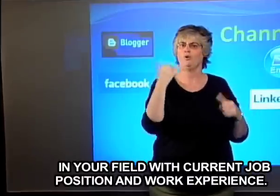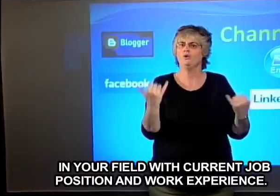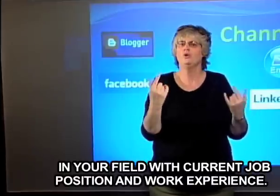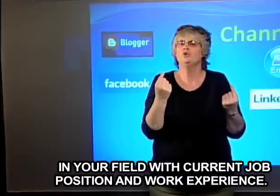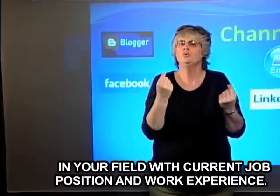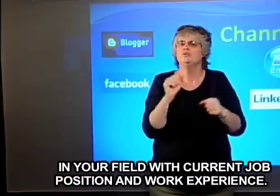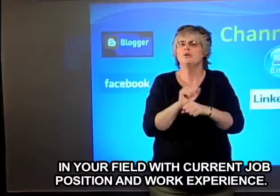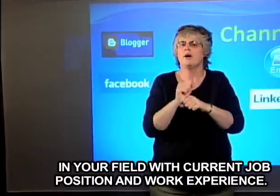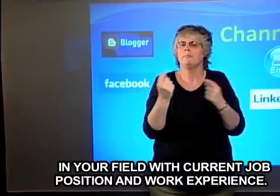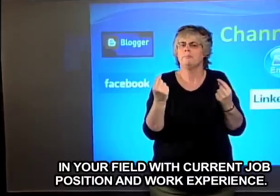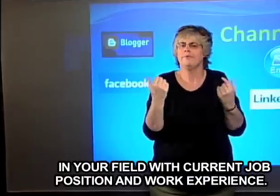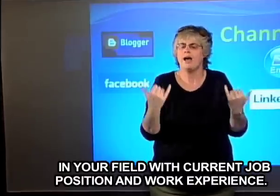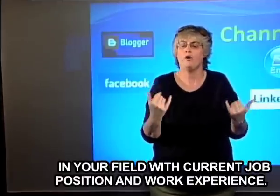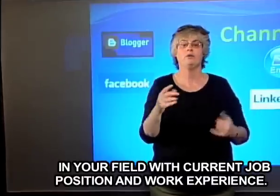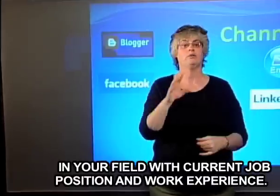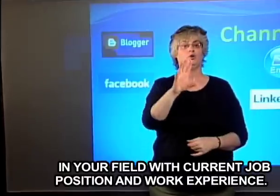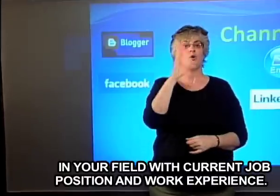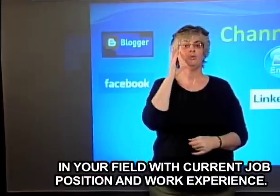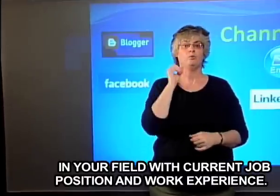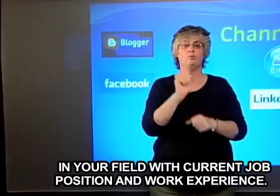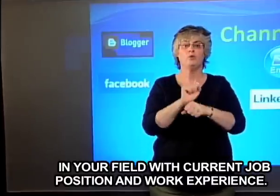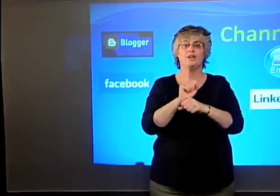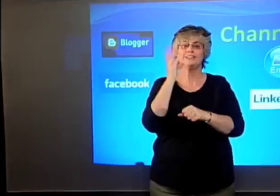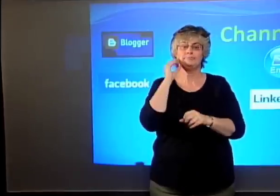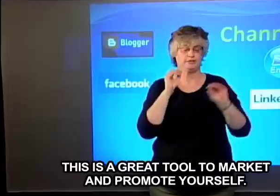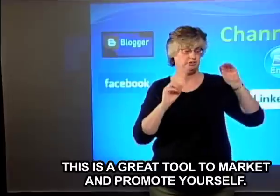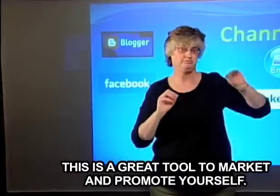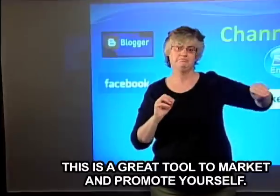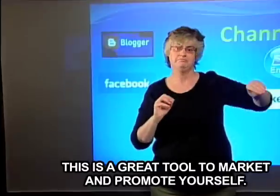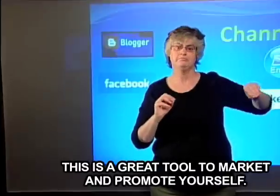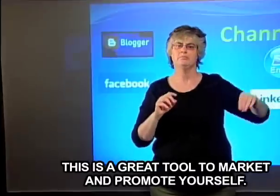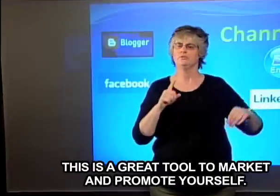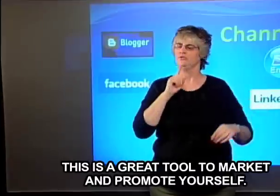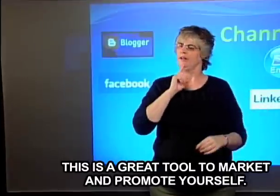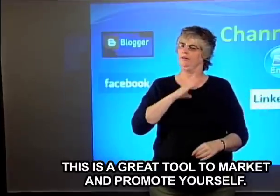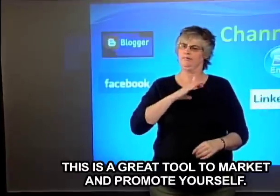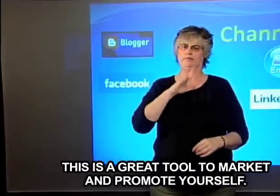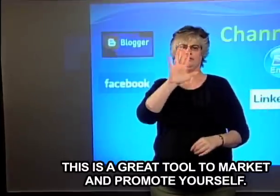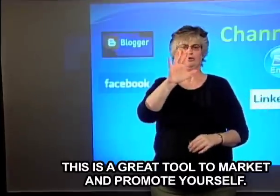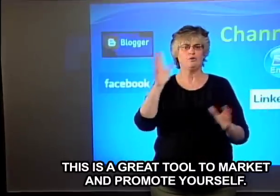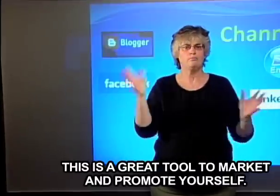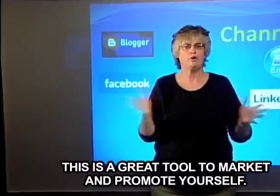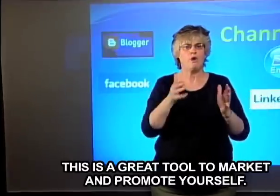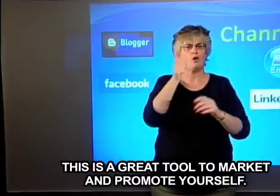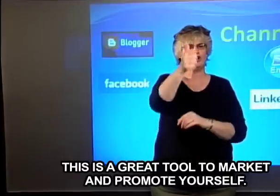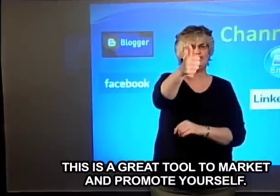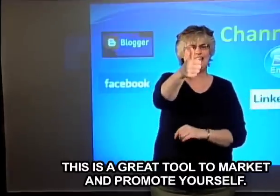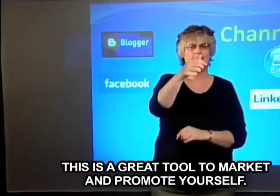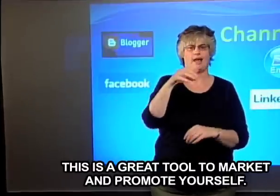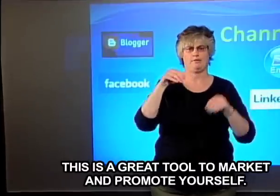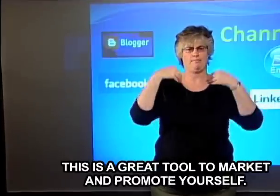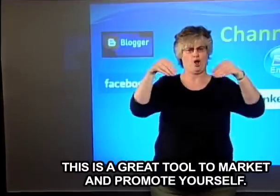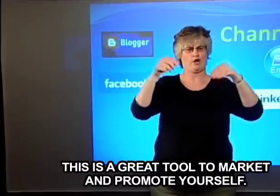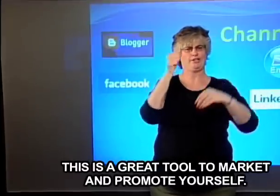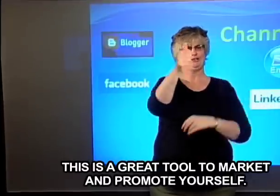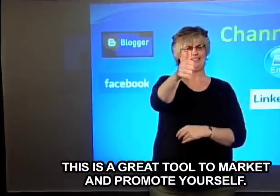position and work experience. This is a great tool to market and promote yourself.